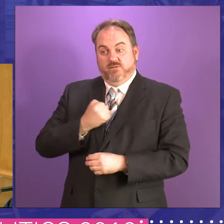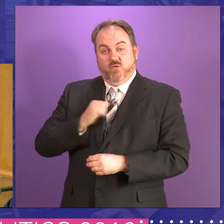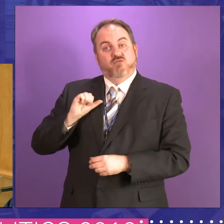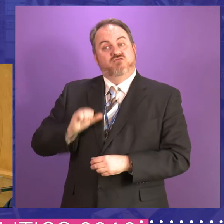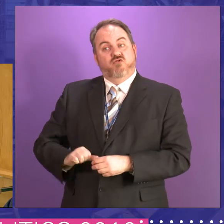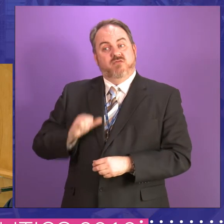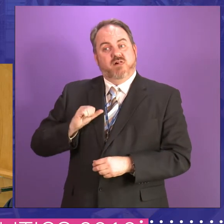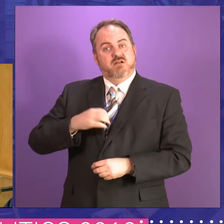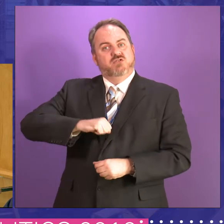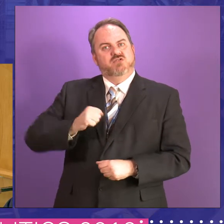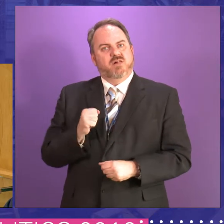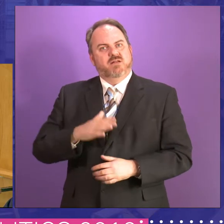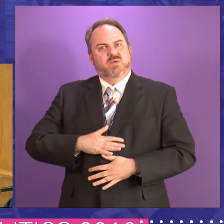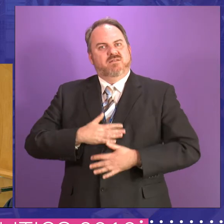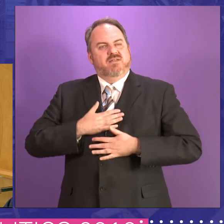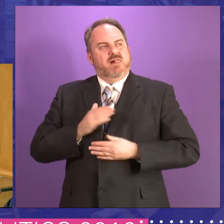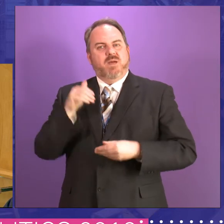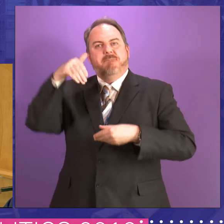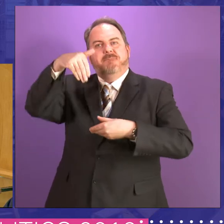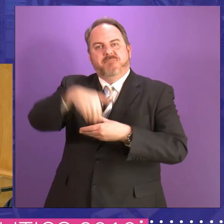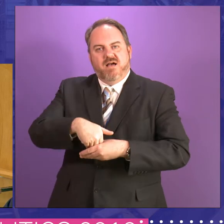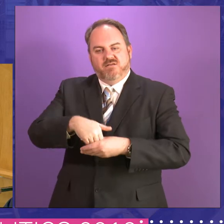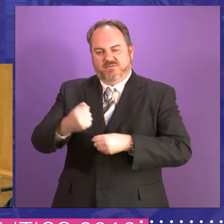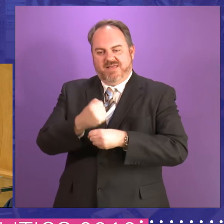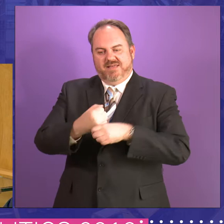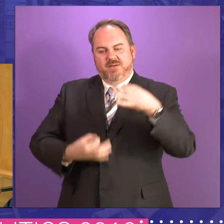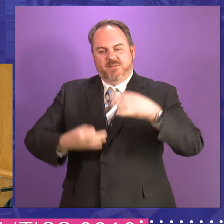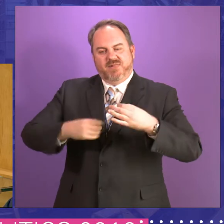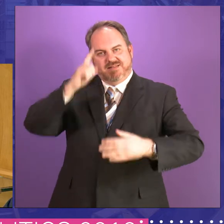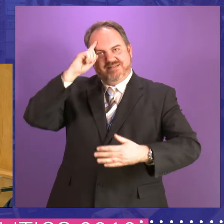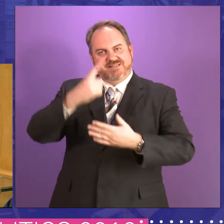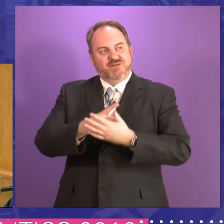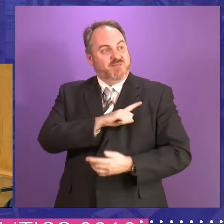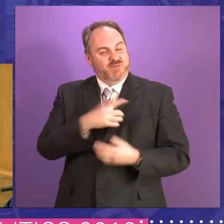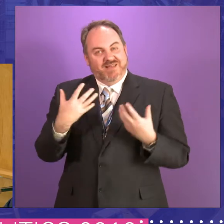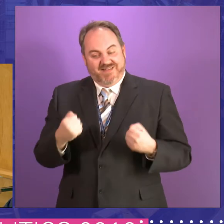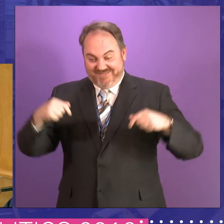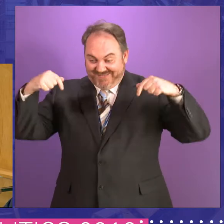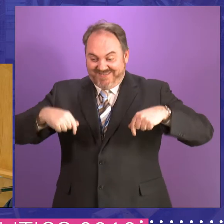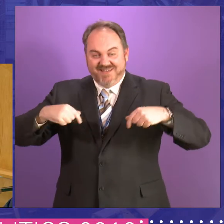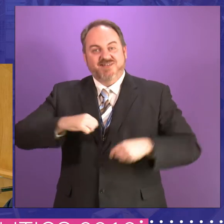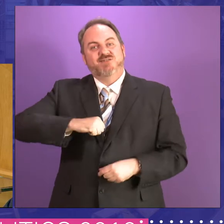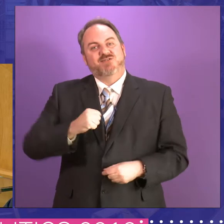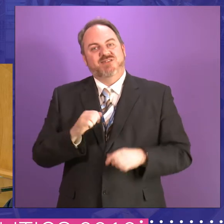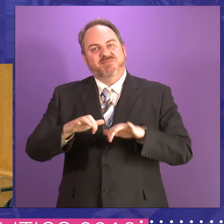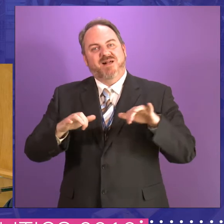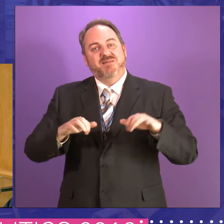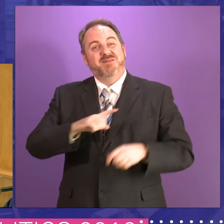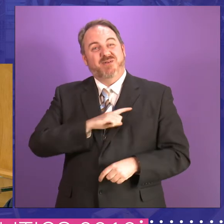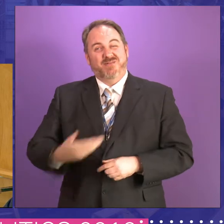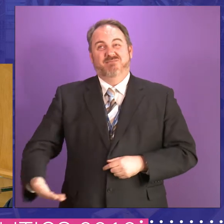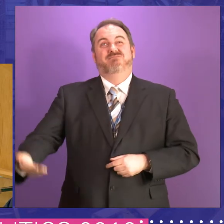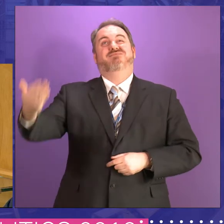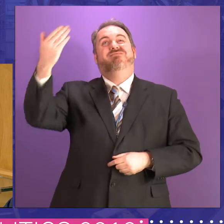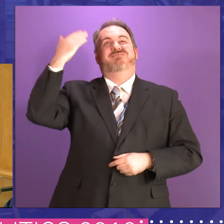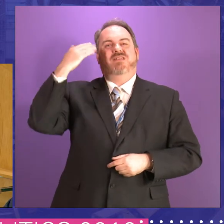think, is it brought us much closer to the decision making? As Trisha said earlier on, you had to travel to London, if you